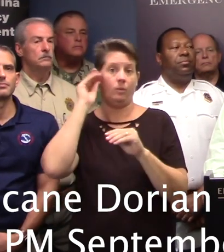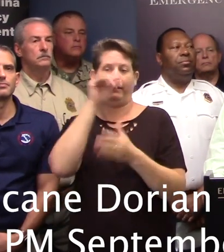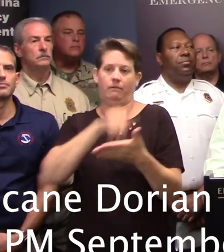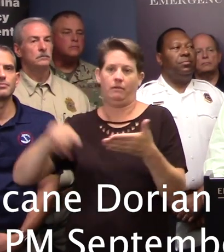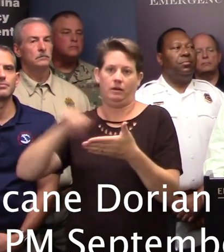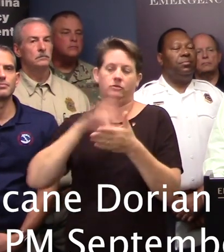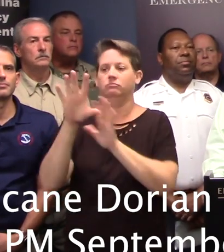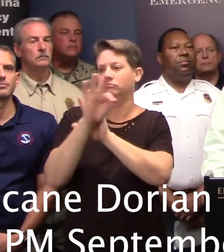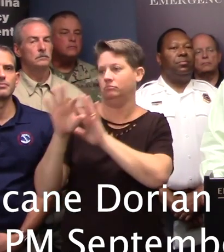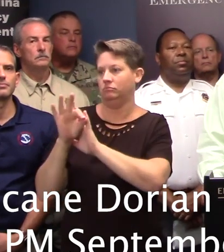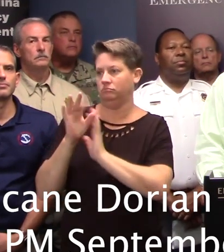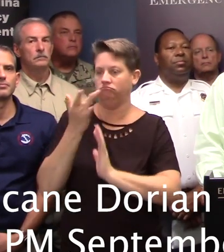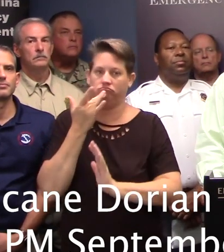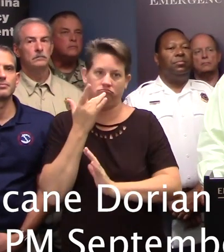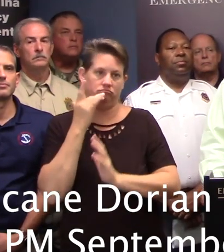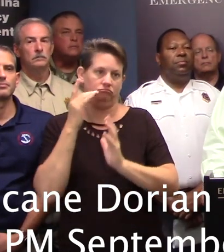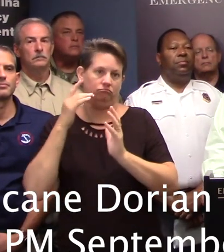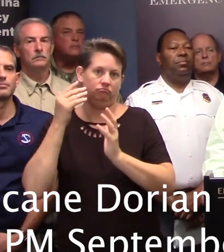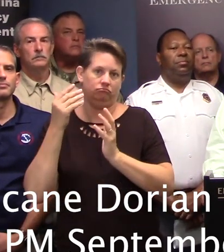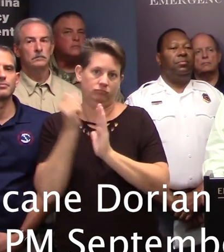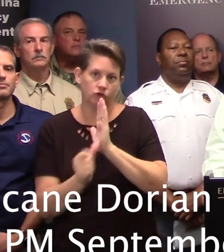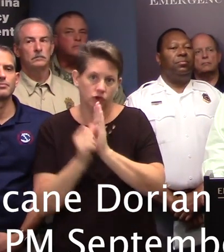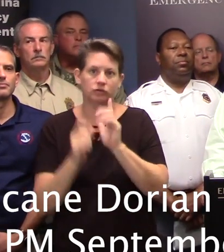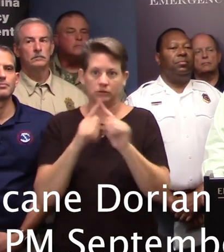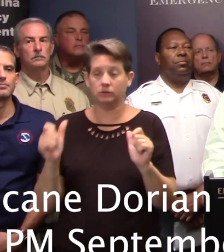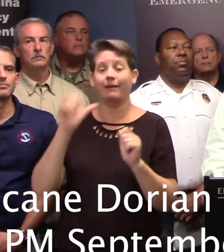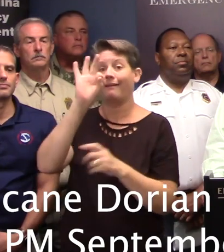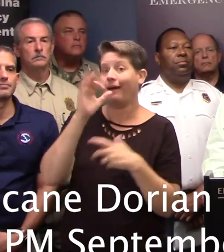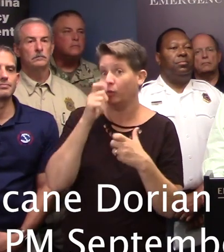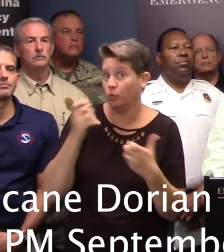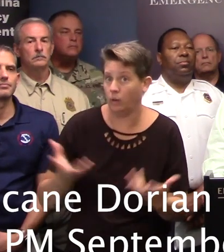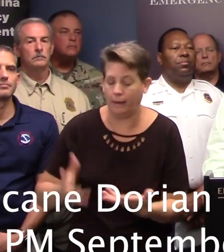procedures. The nine hospitals that have been granted waivers.